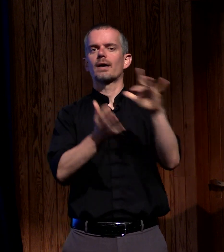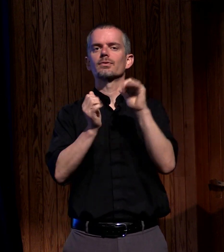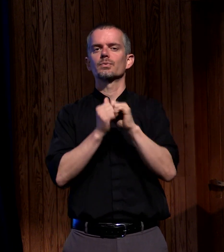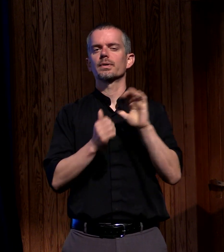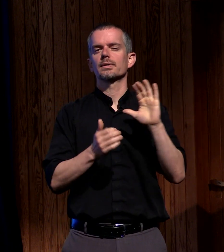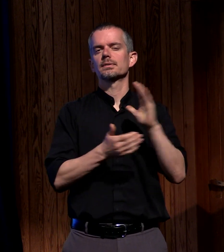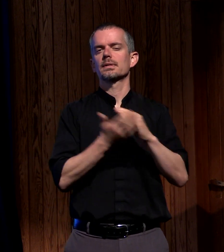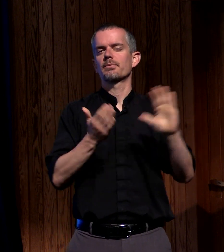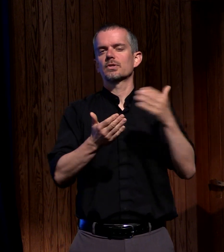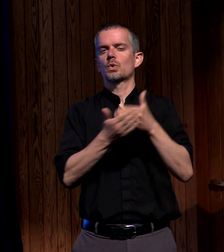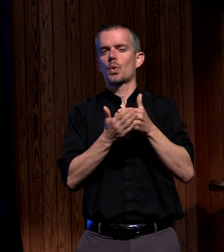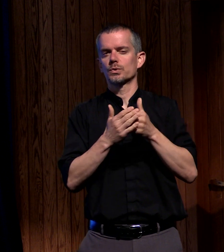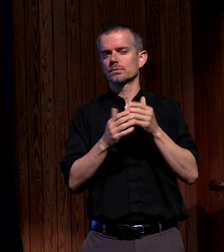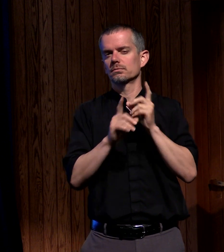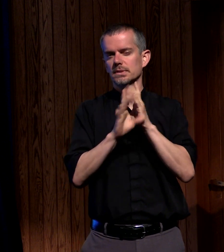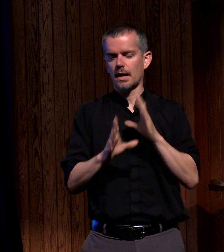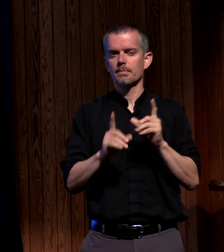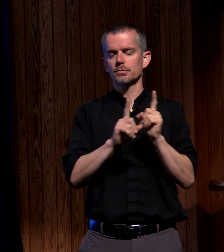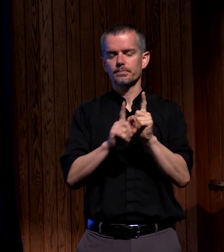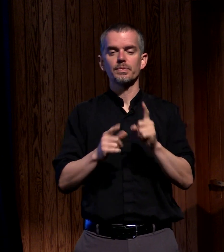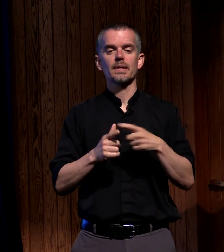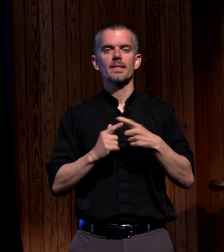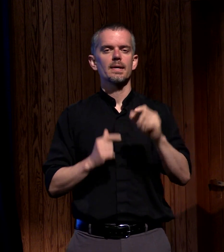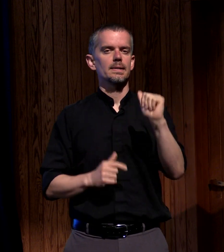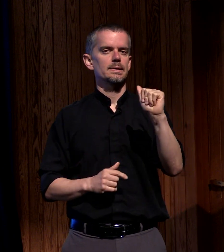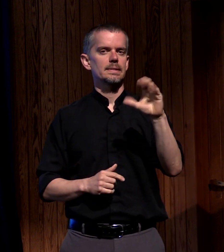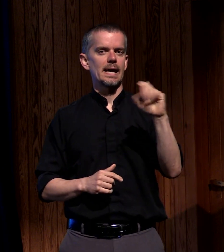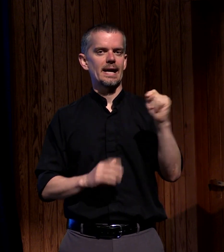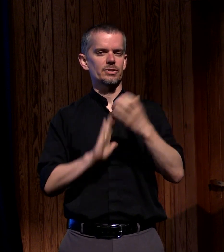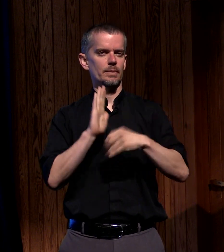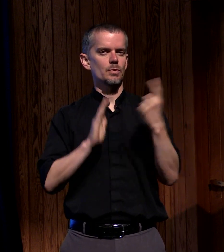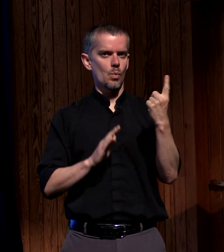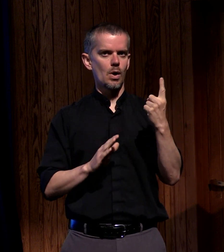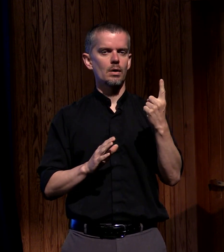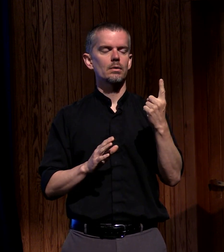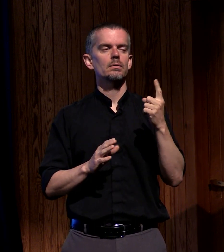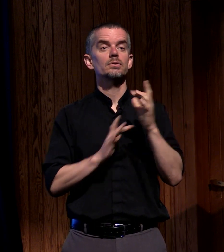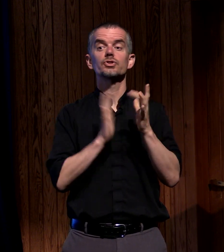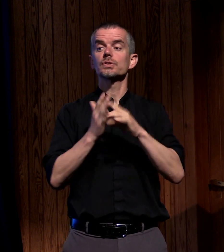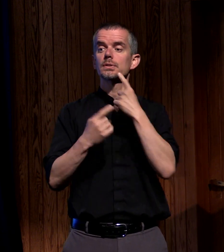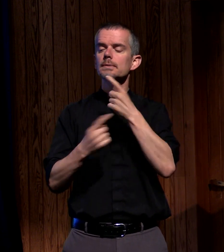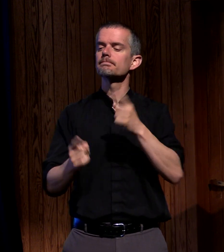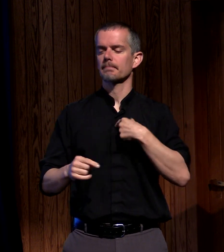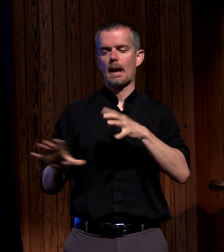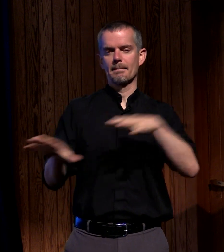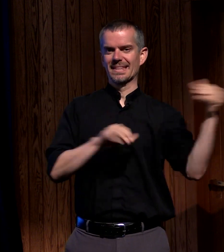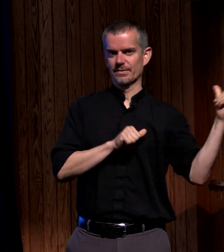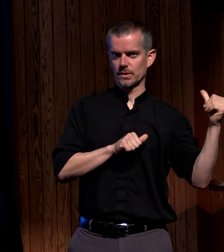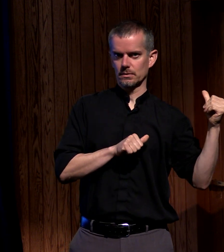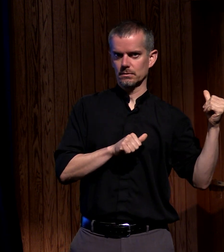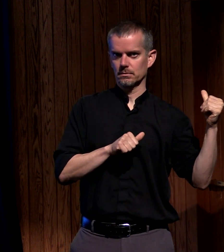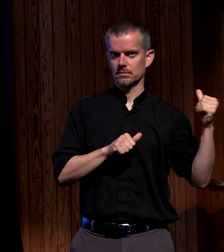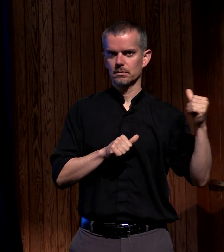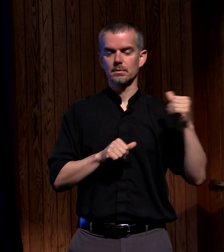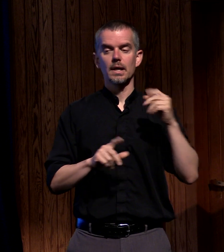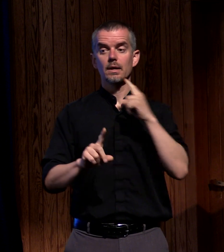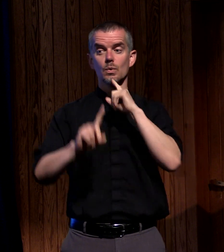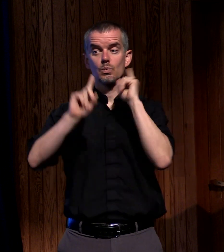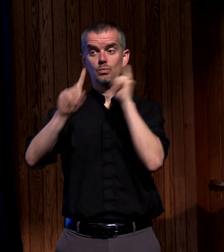and we get to the point in Acts 1 where he tells them that he's going to leave and he gives them instructions he commissions them